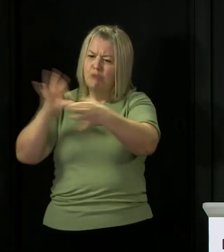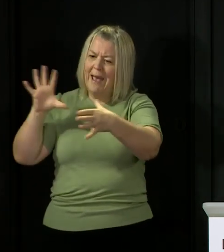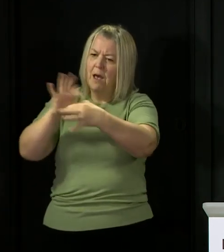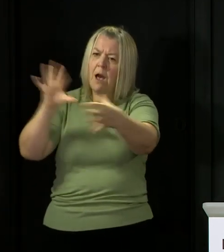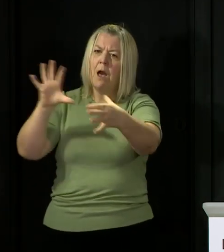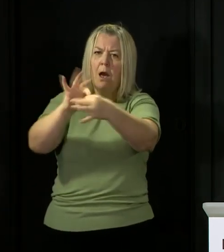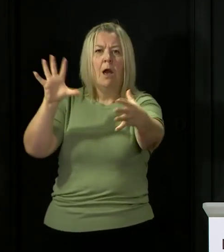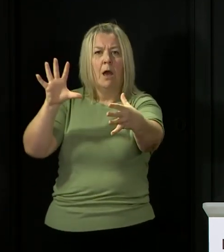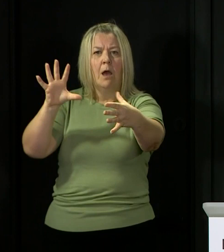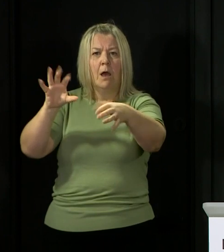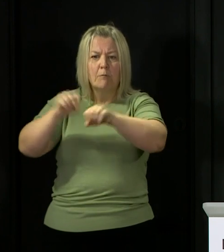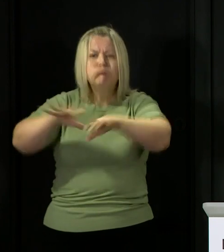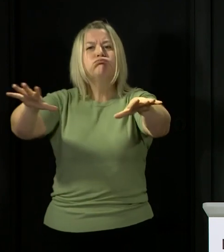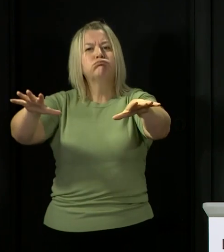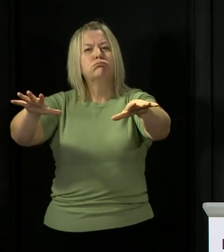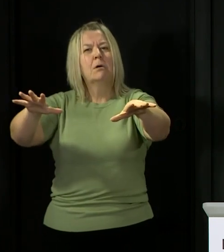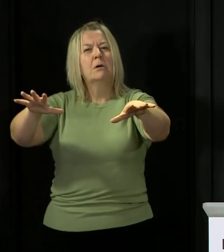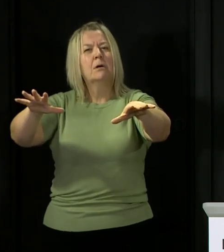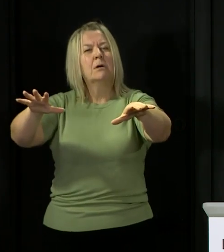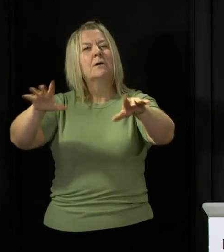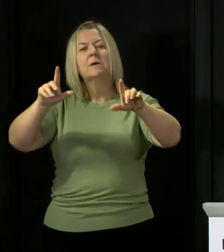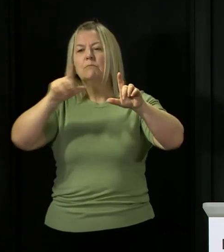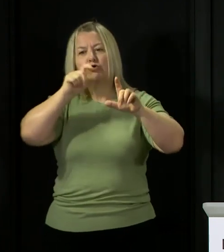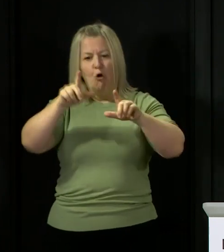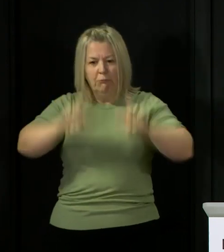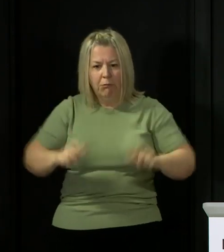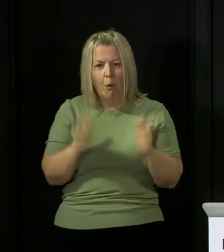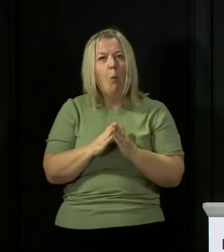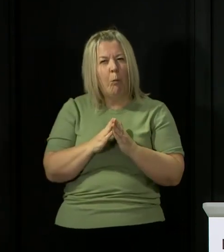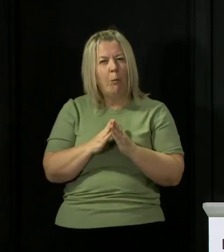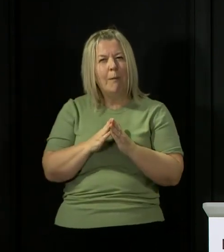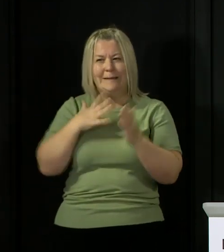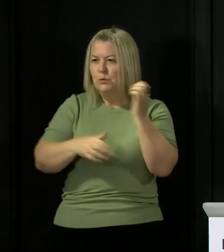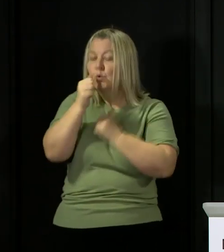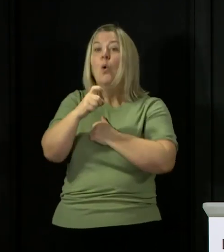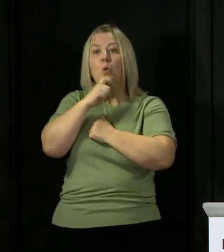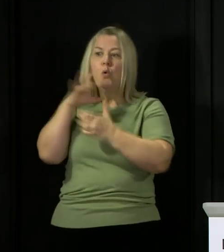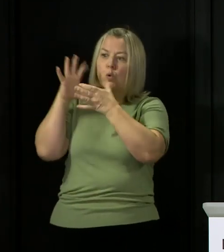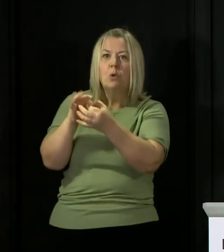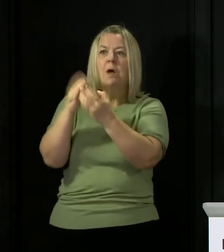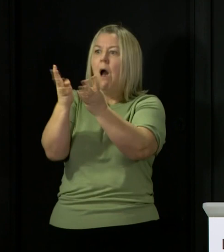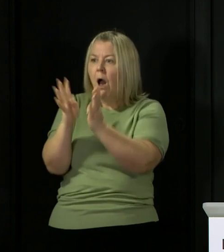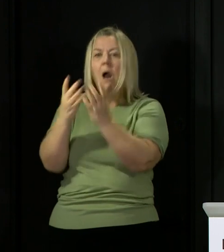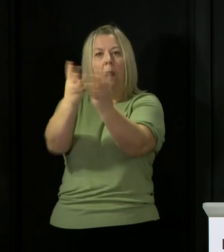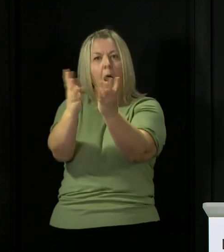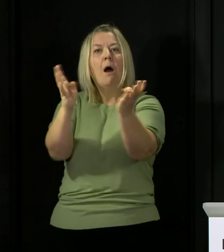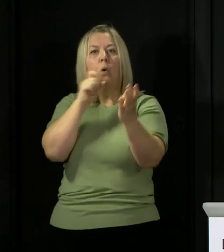the virus but without all of us being confined to our homes all of the time as is the case right now. Now